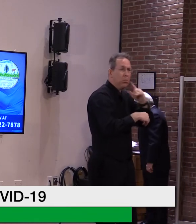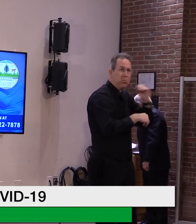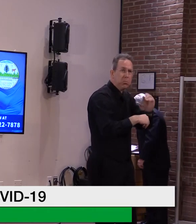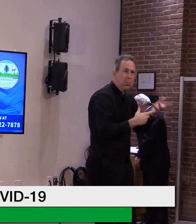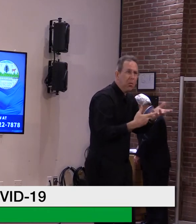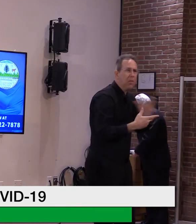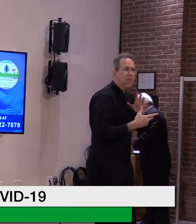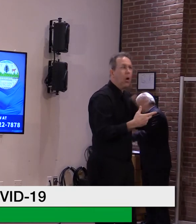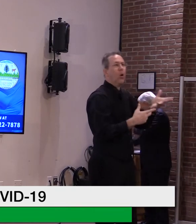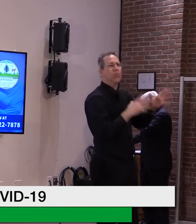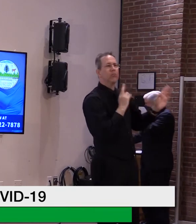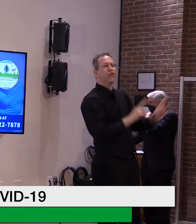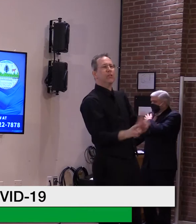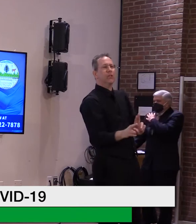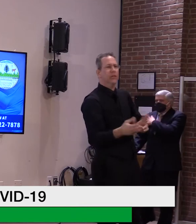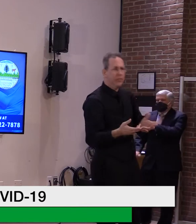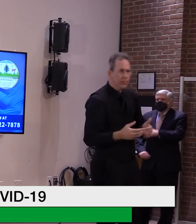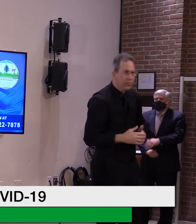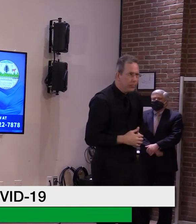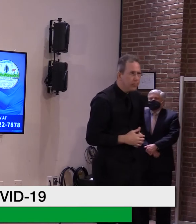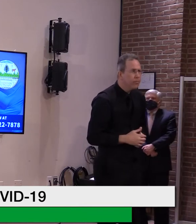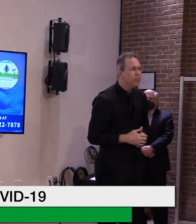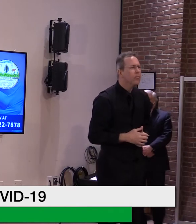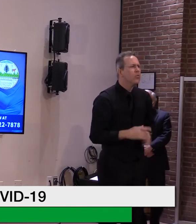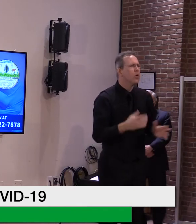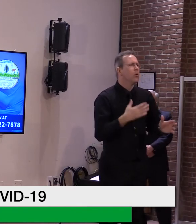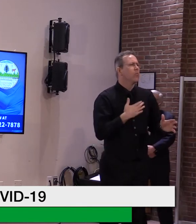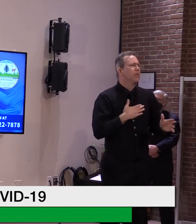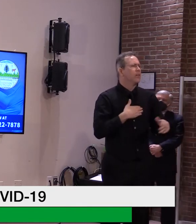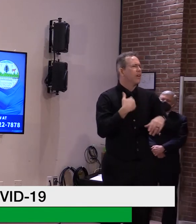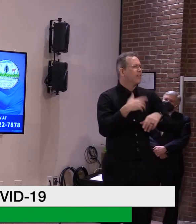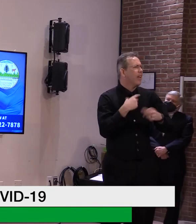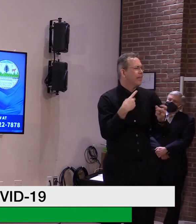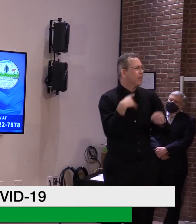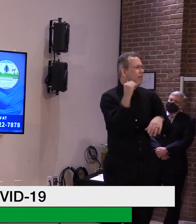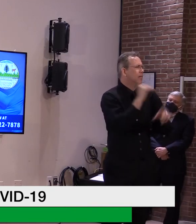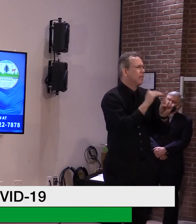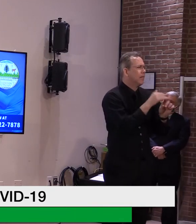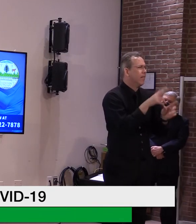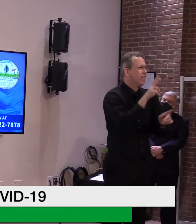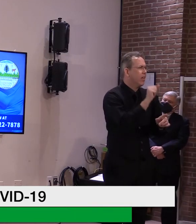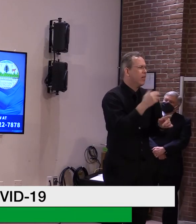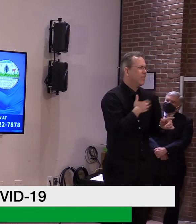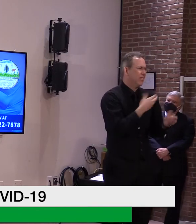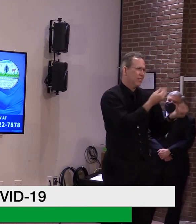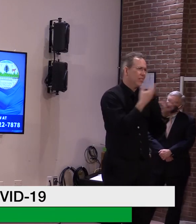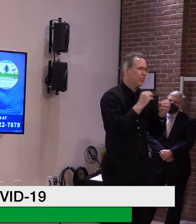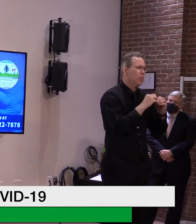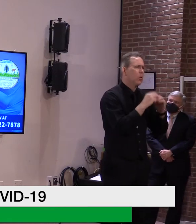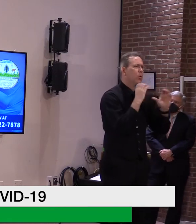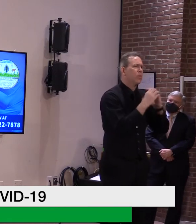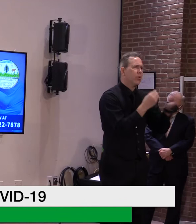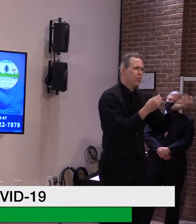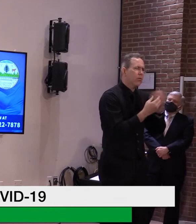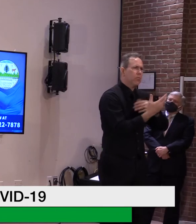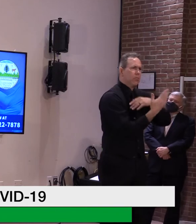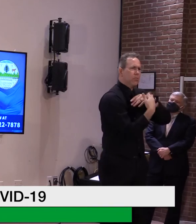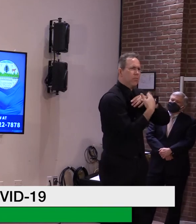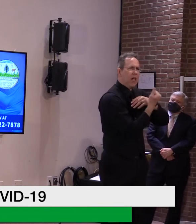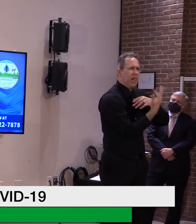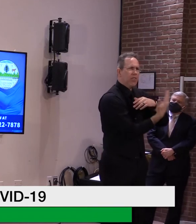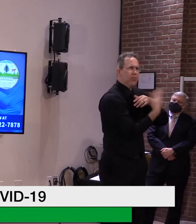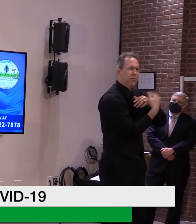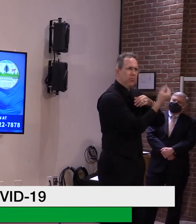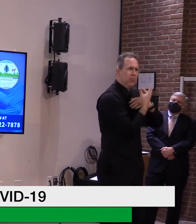advise, uh, when they do so in the future, uh, just let us know. We'll help out in any way we can. Uh, but this, I, I think this is, uh,